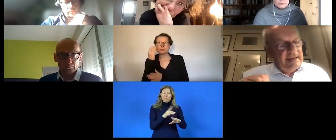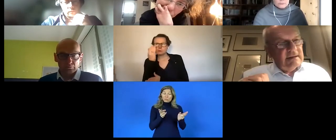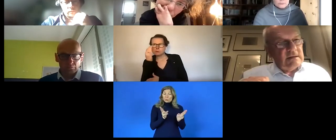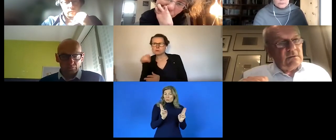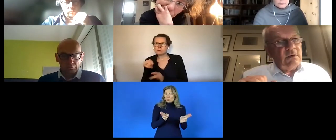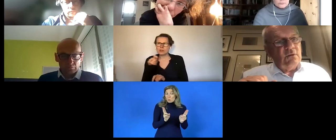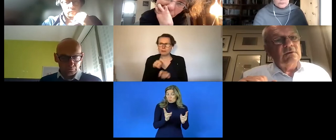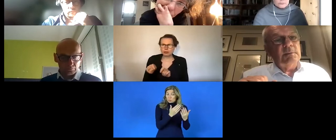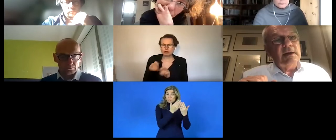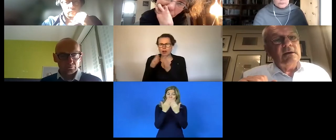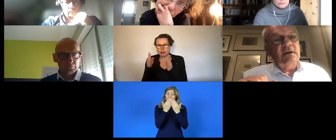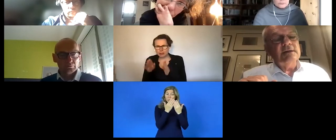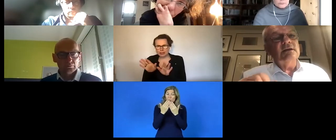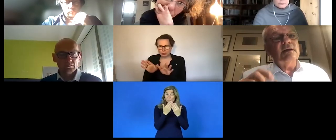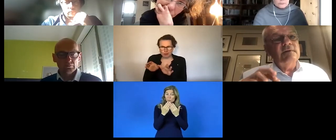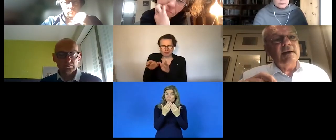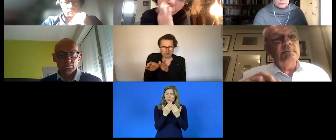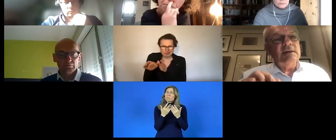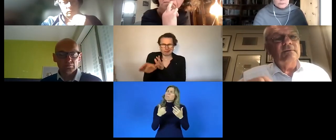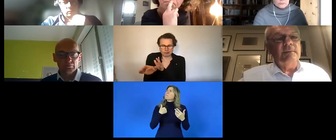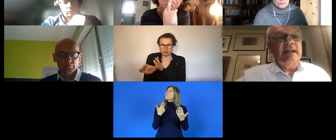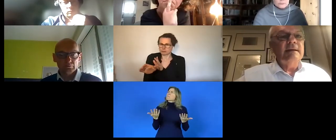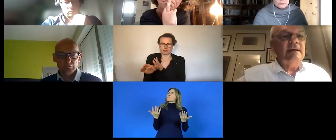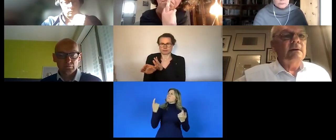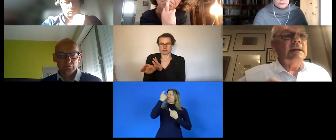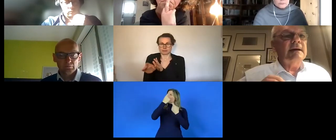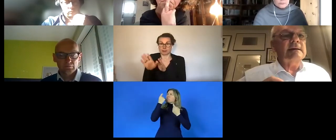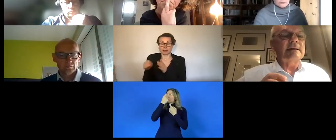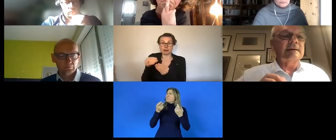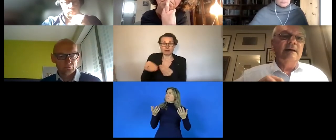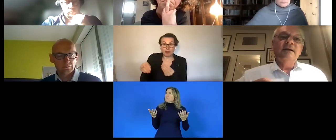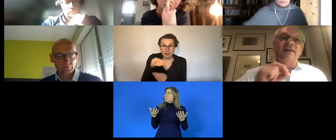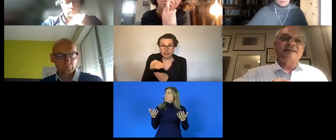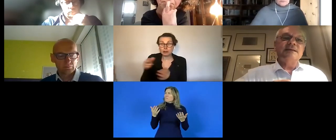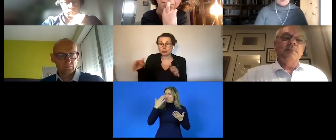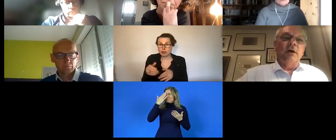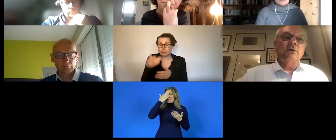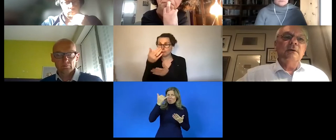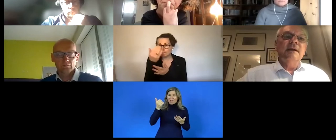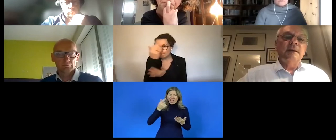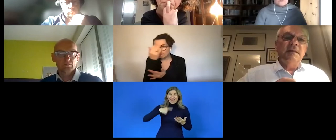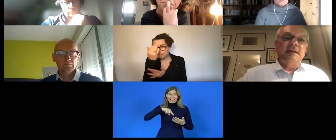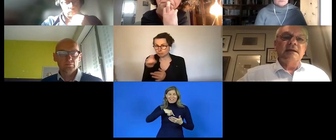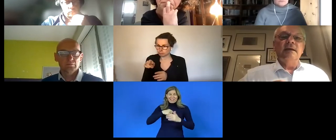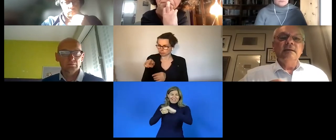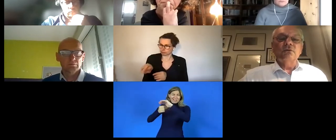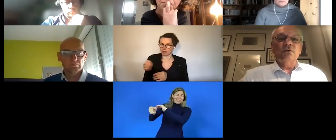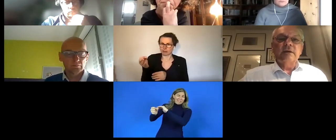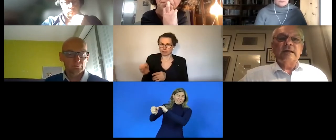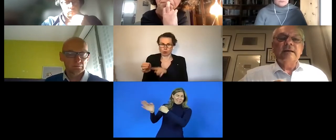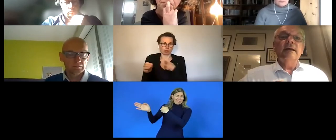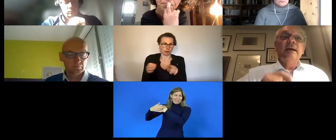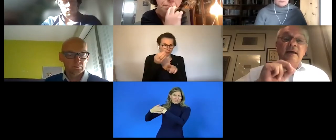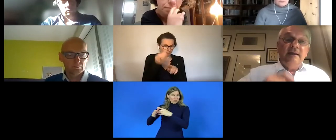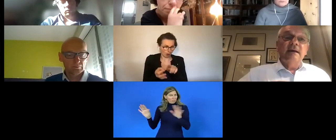we never we never considered how we should put people lock them away in institutions we always considered